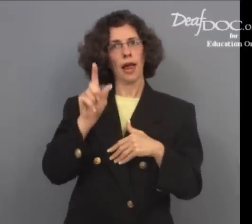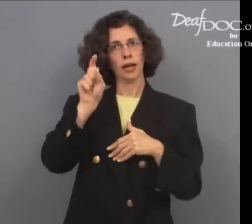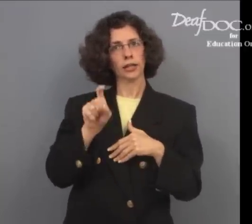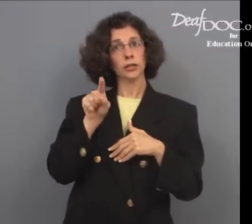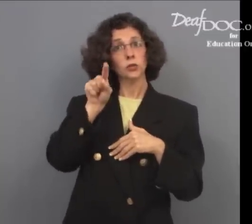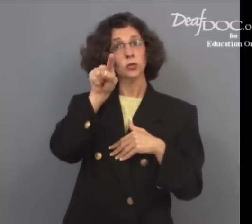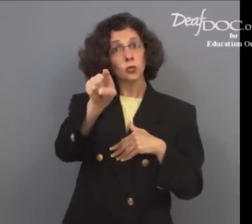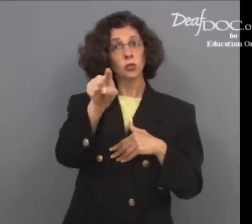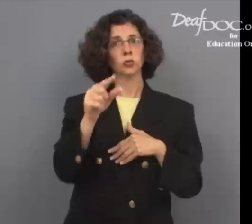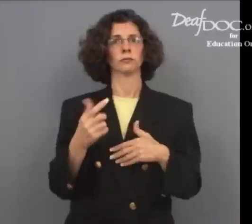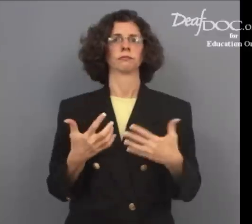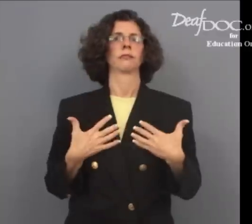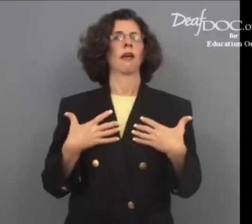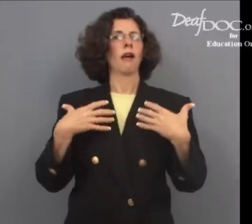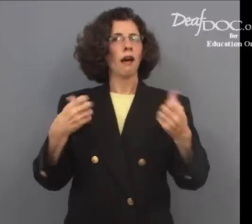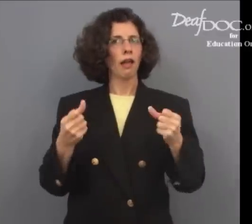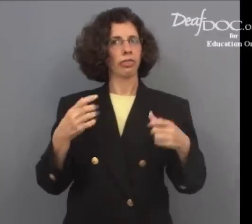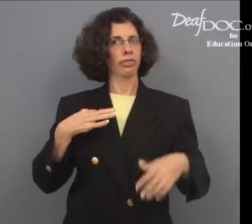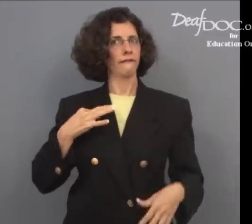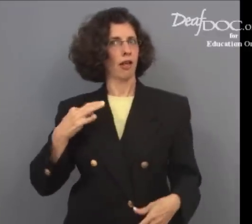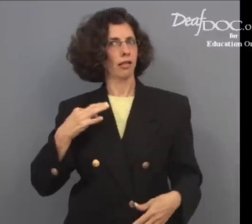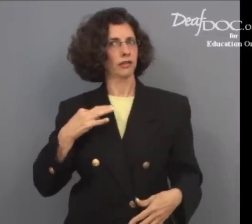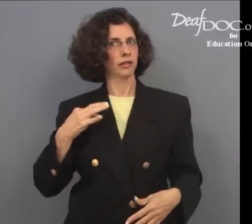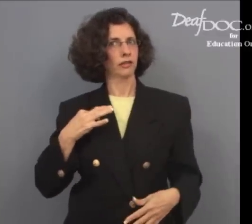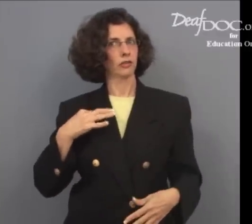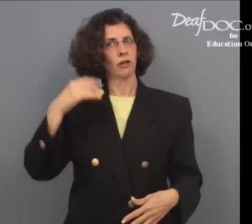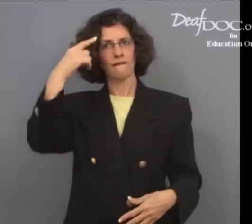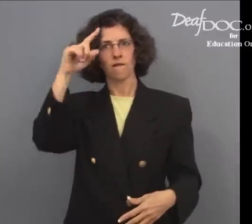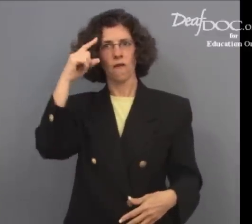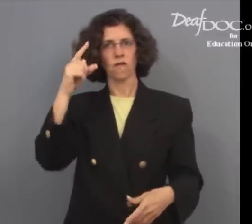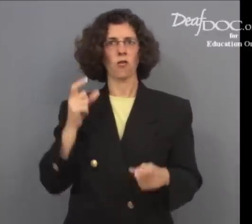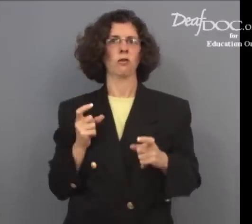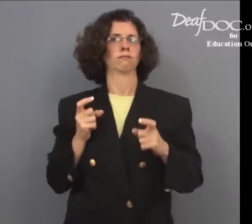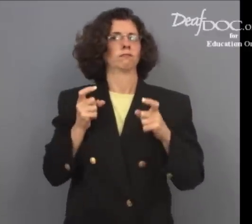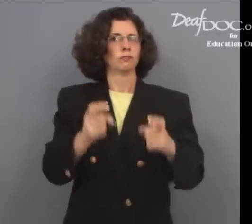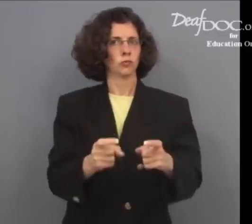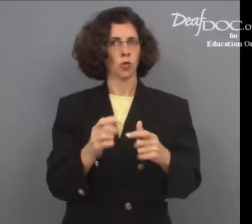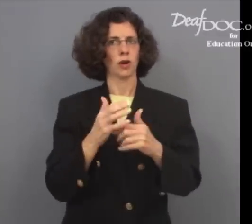need you, healthy volunteers, to donate blood.